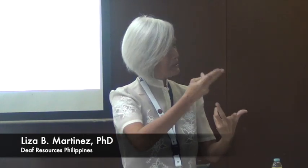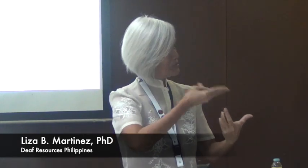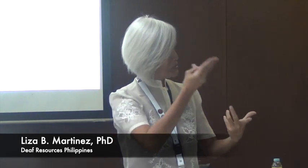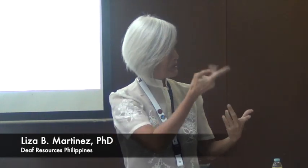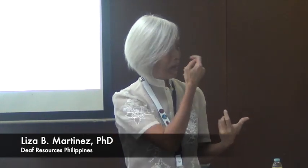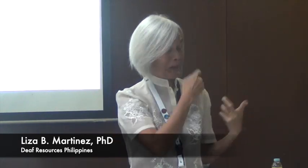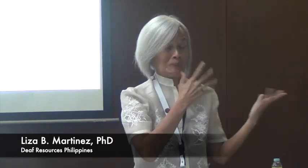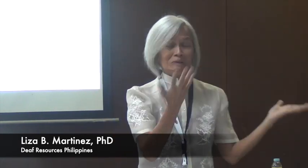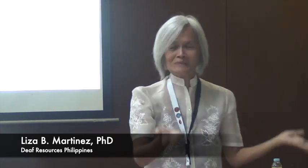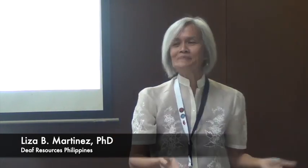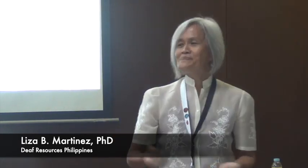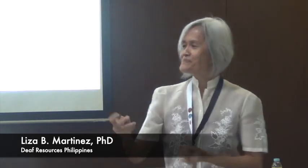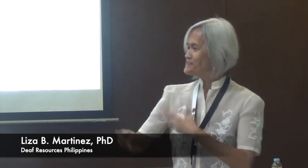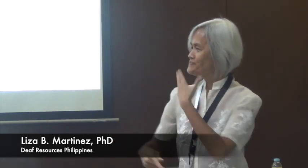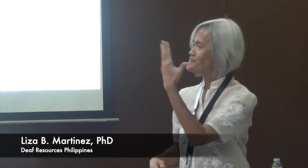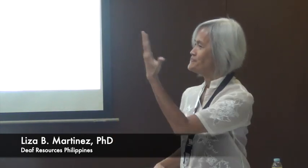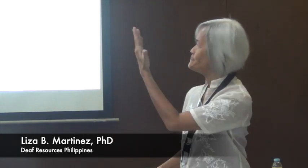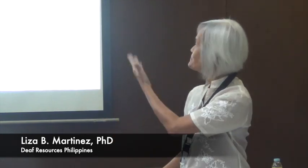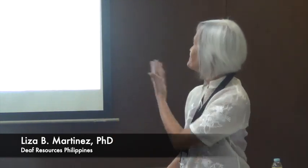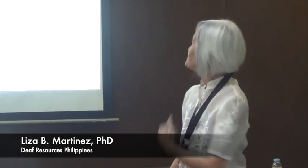And so we've been looking at, you know.